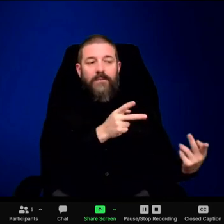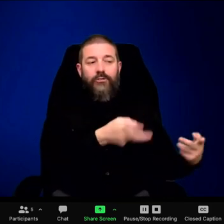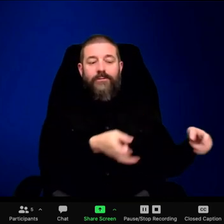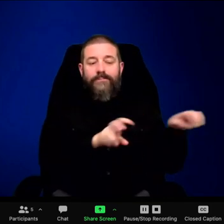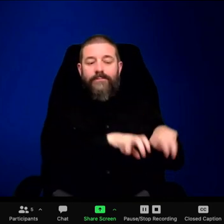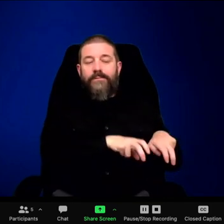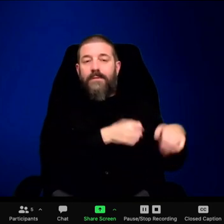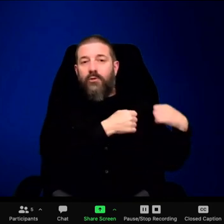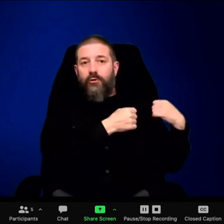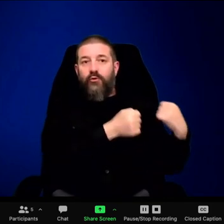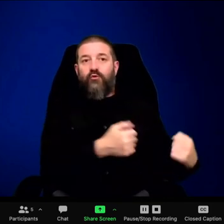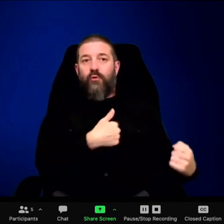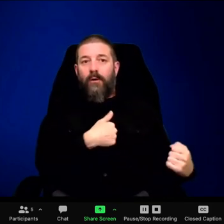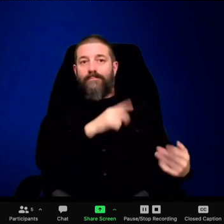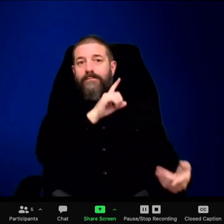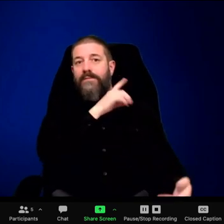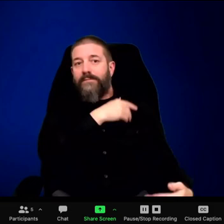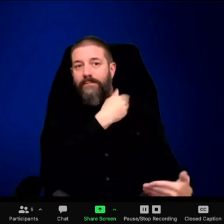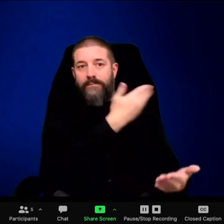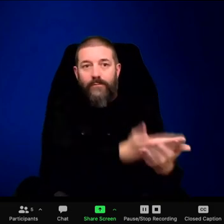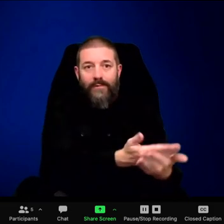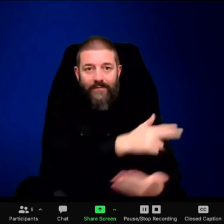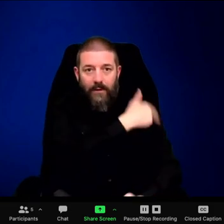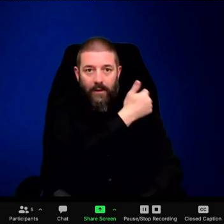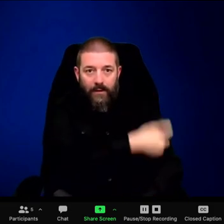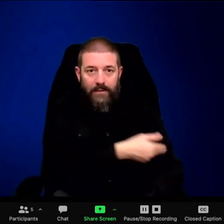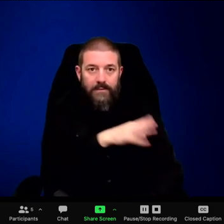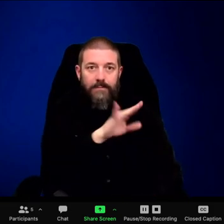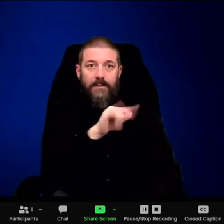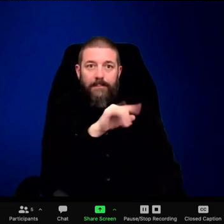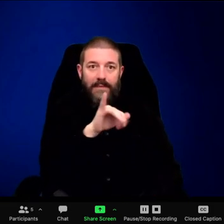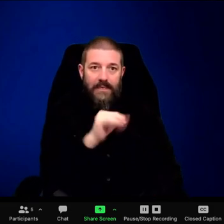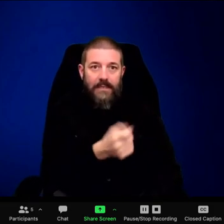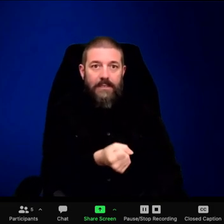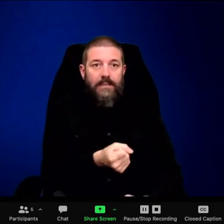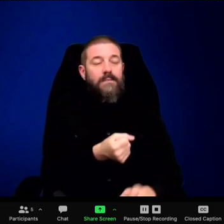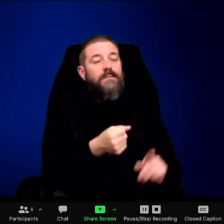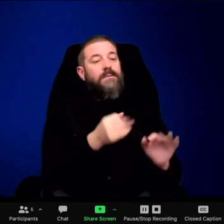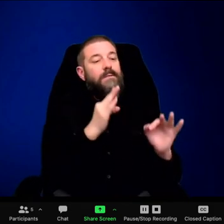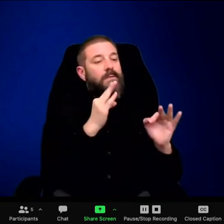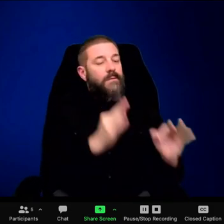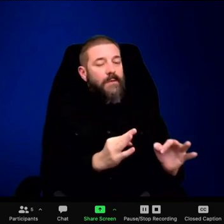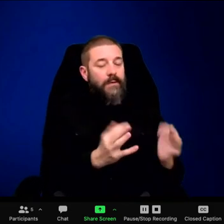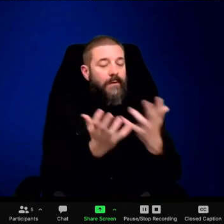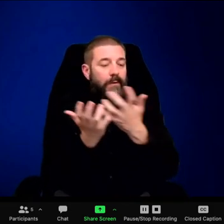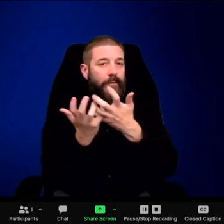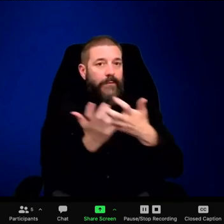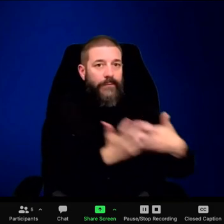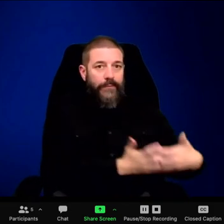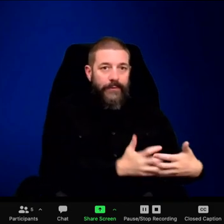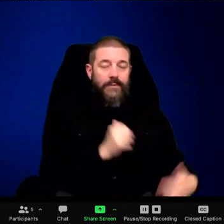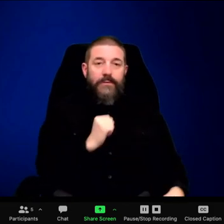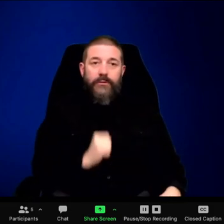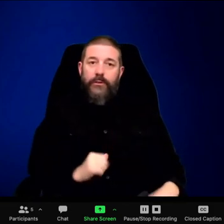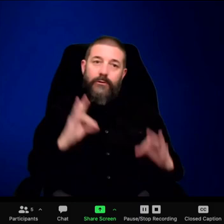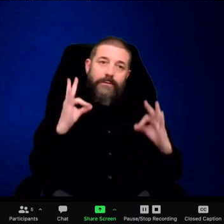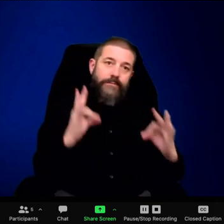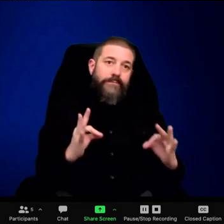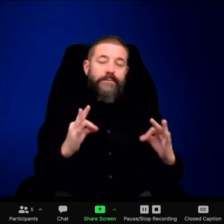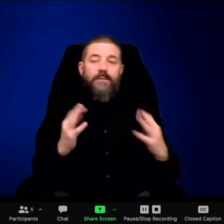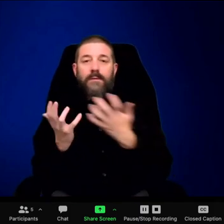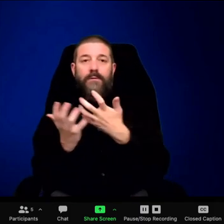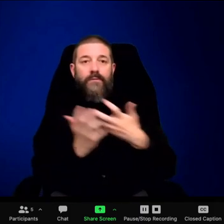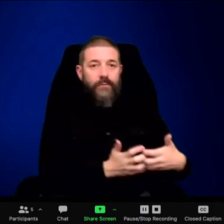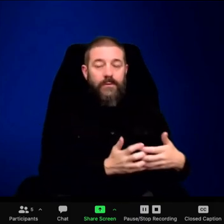a thousand times before. And I'm very quick to get tested if I feel that something isn't quite right. My